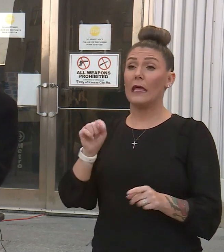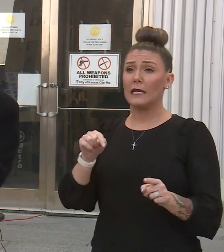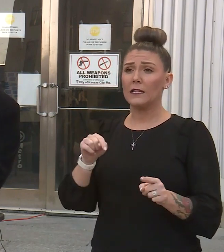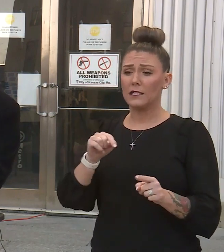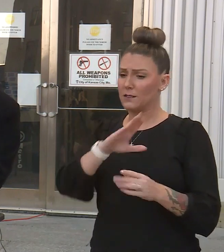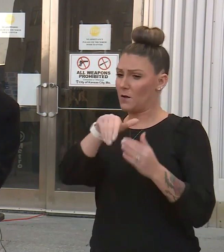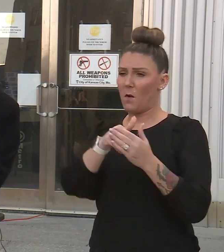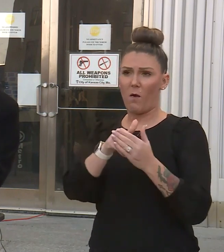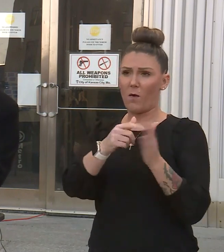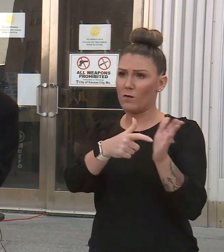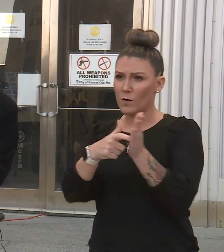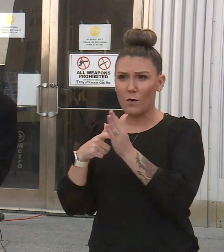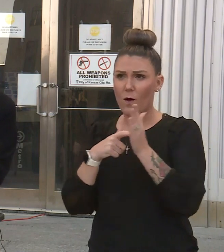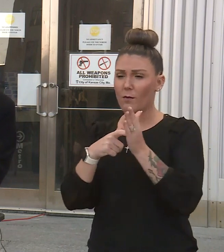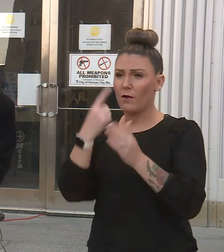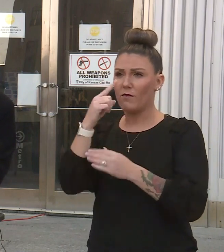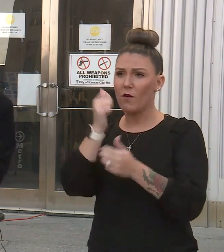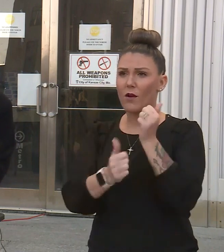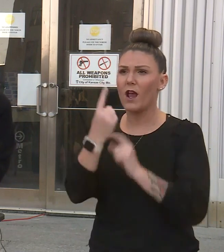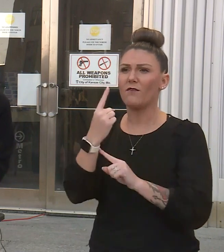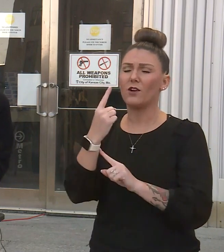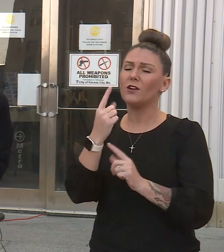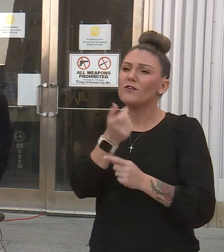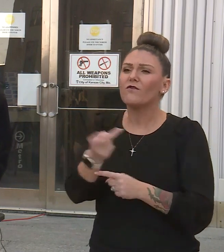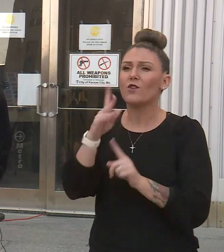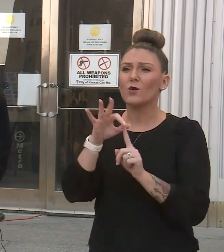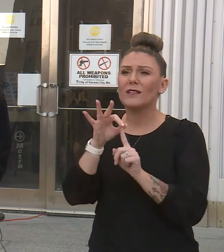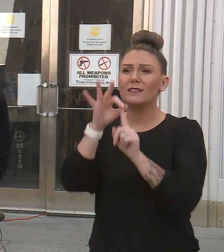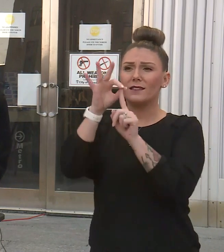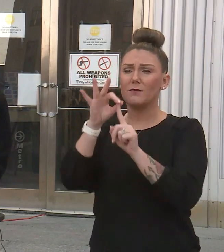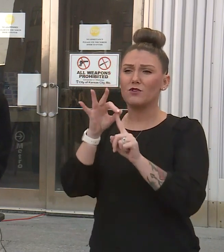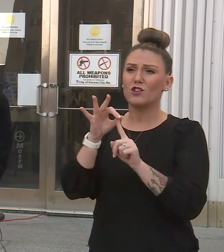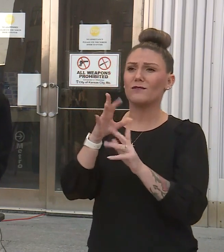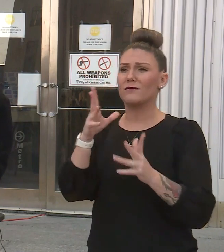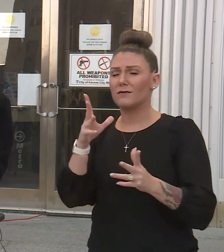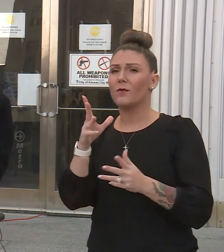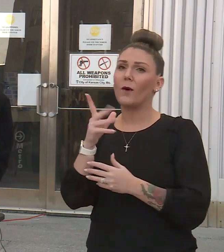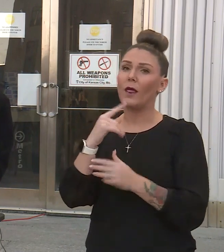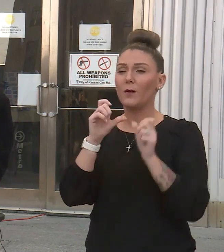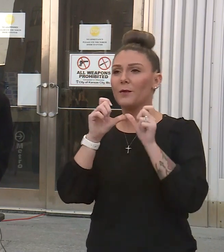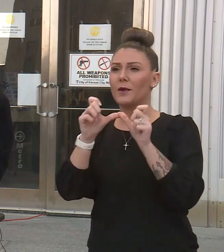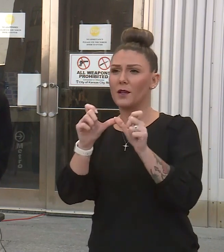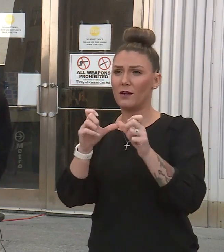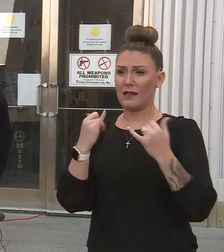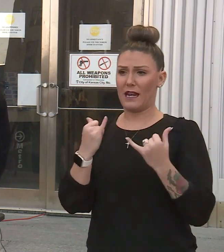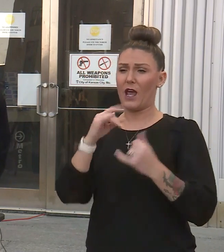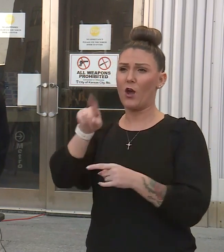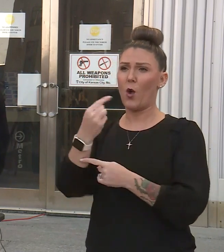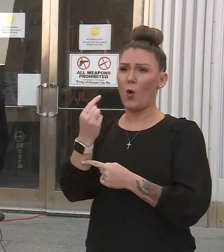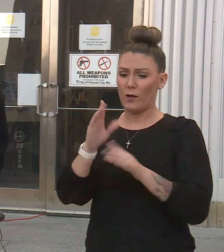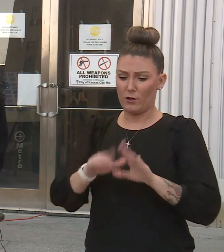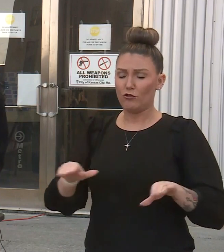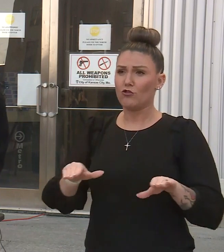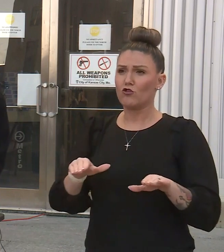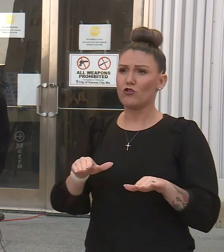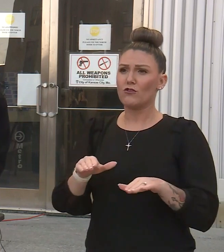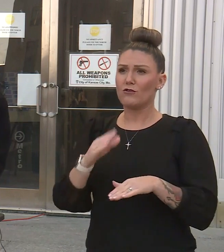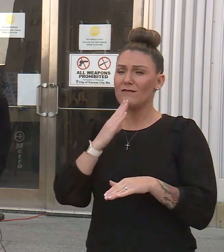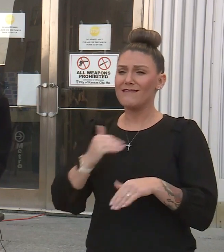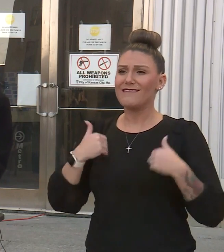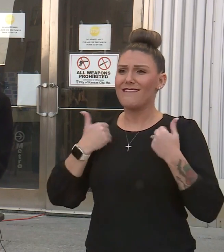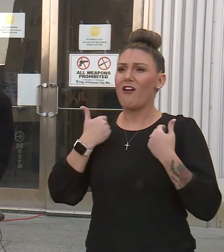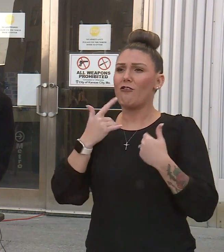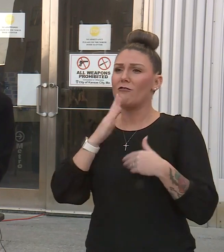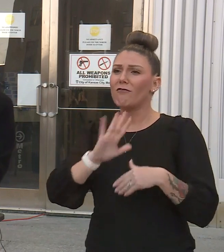all-around requirement for everyone. Very few exceptions. The exceptions continued. will now be only children under the age of five are